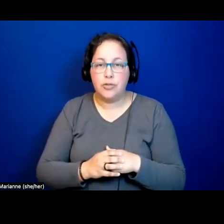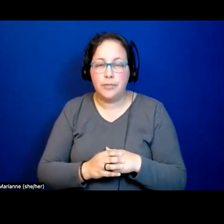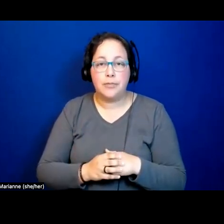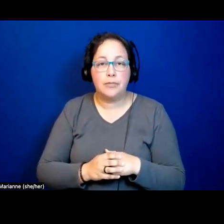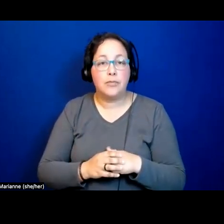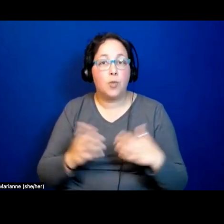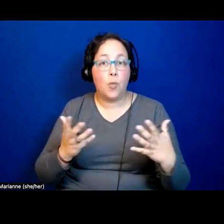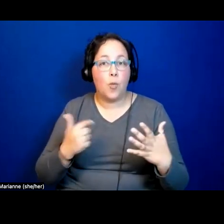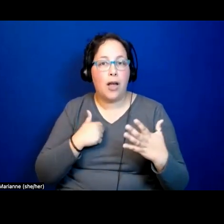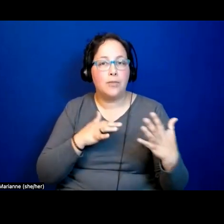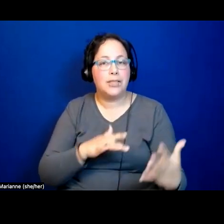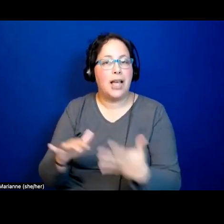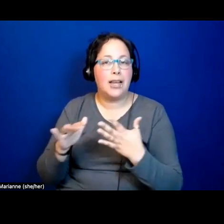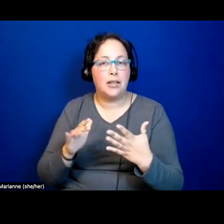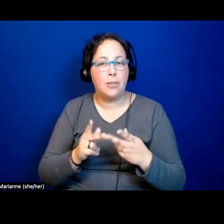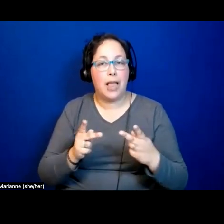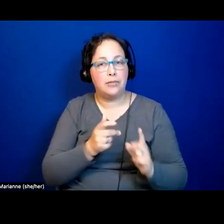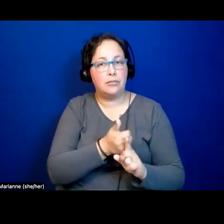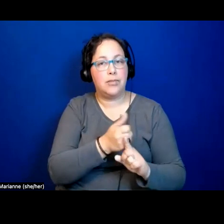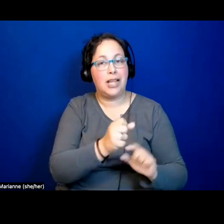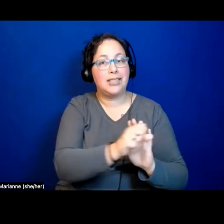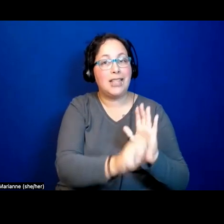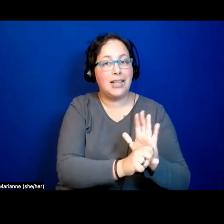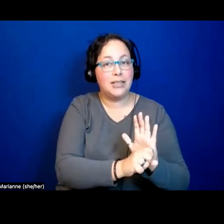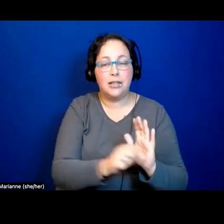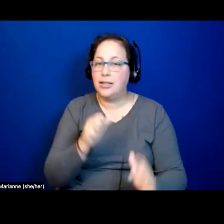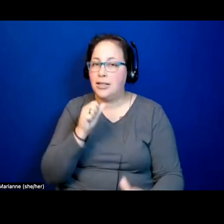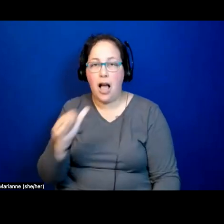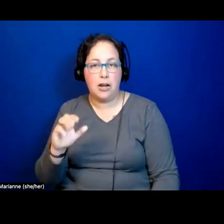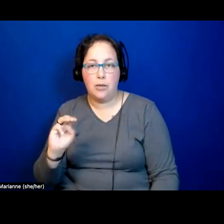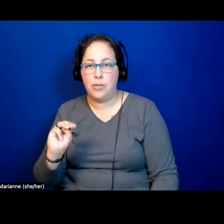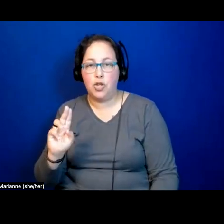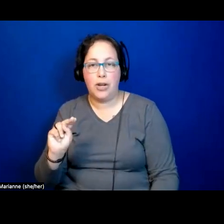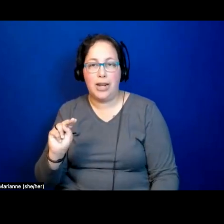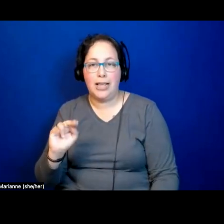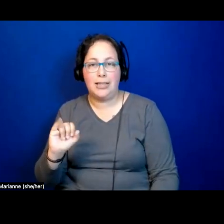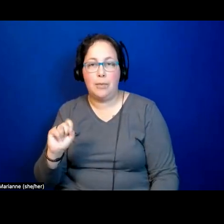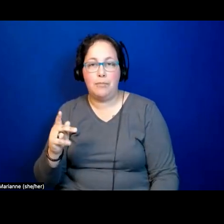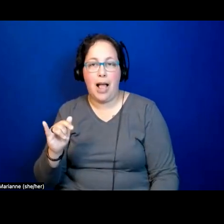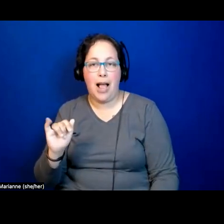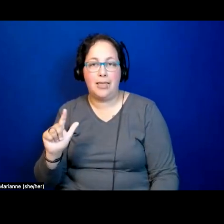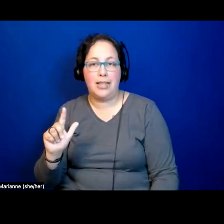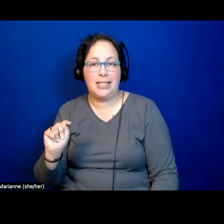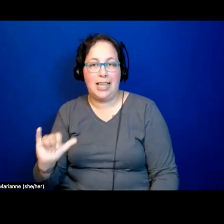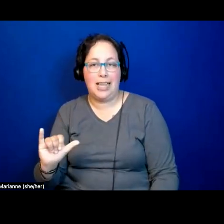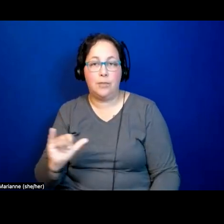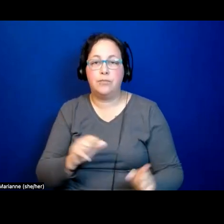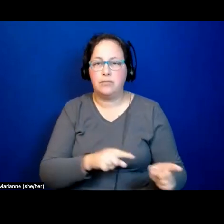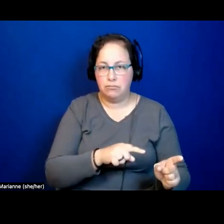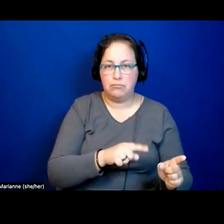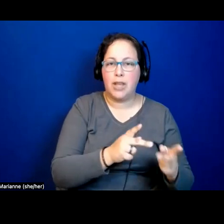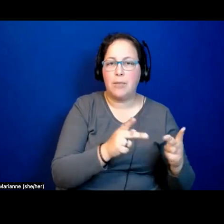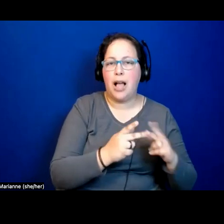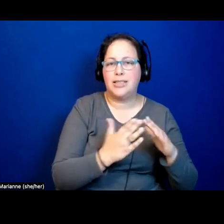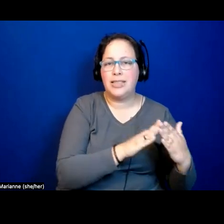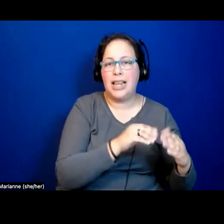place that is a state, not a municipality, but that is the state of Kerala in India. And it's about the size